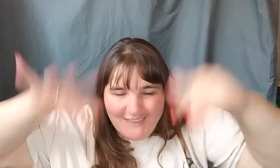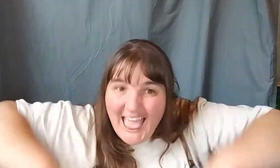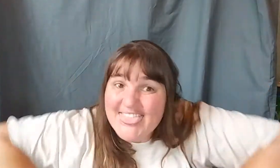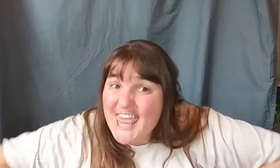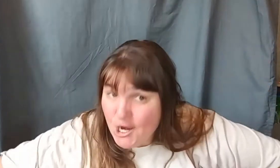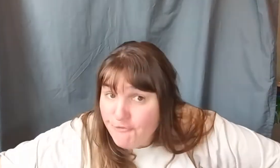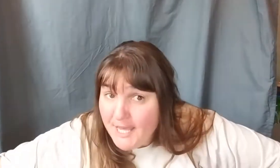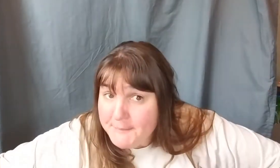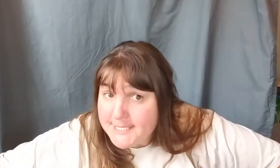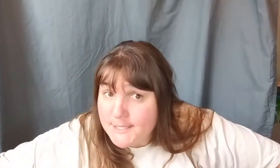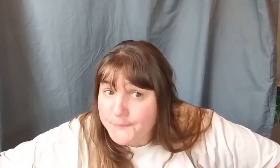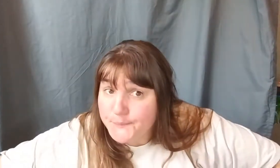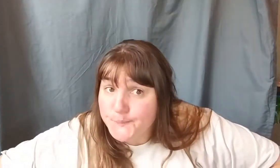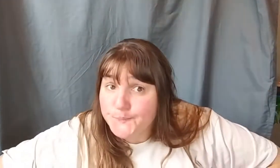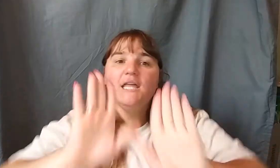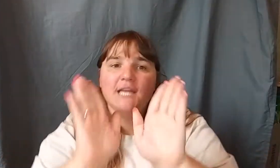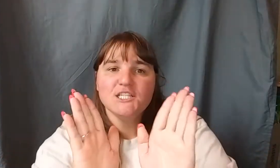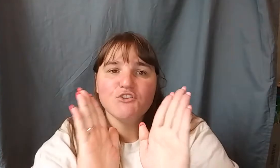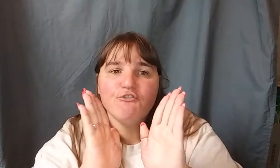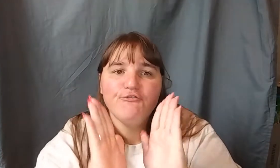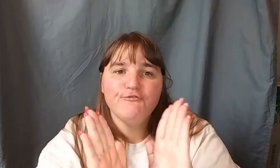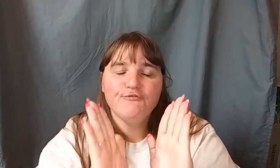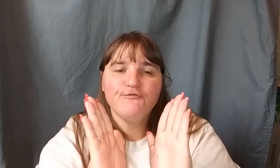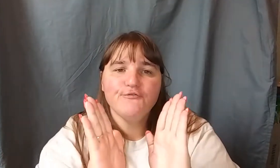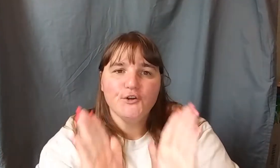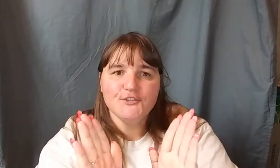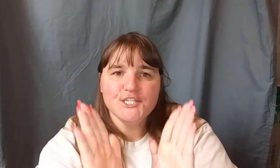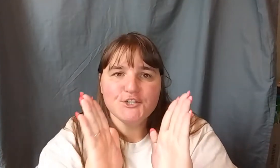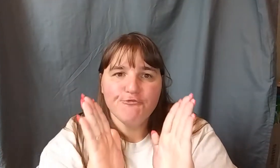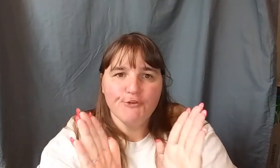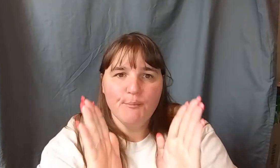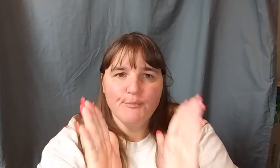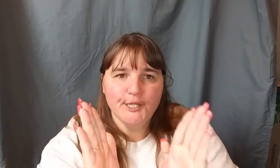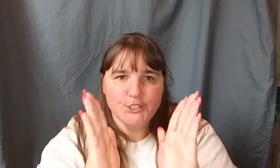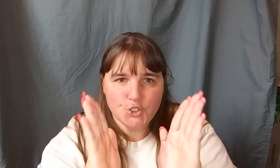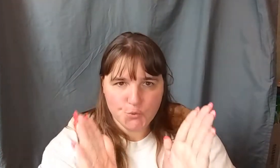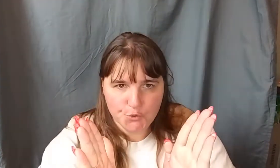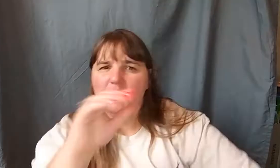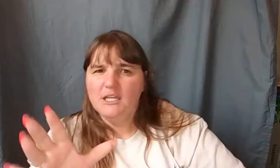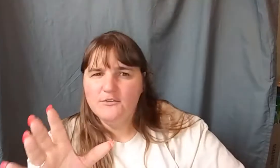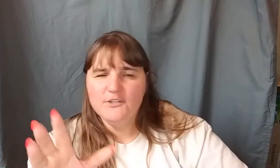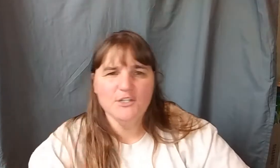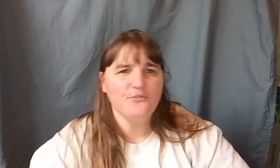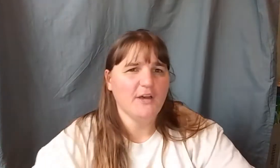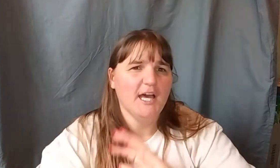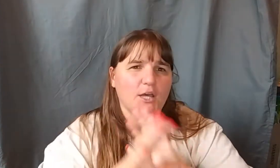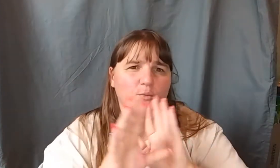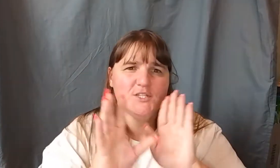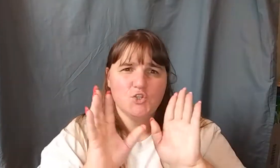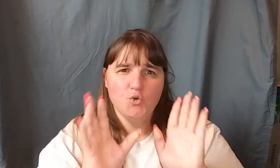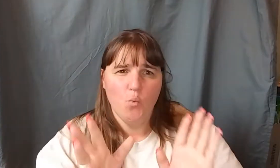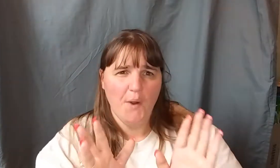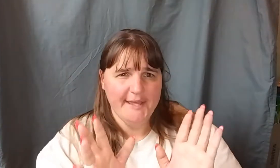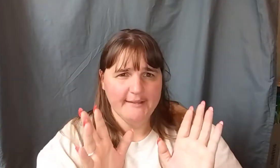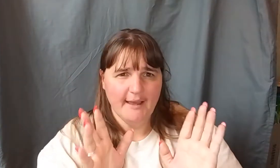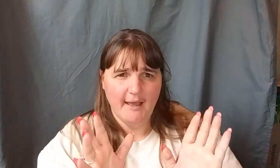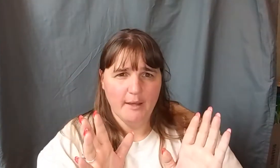They are famous. And that's furthest from the truth. Even if I was to wake up